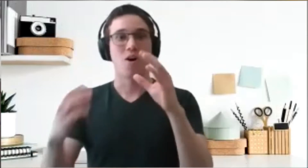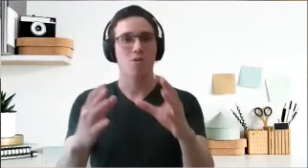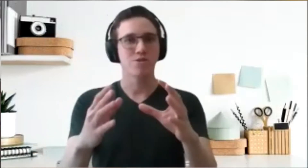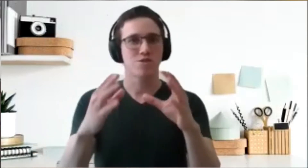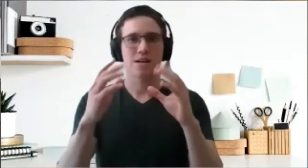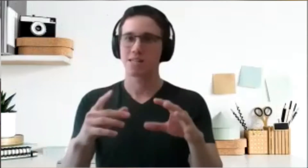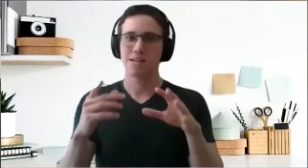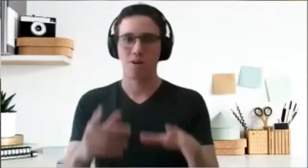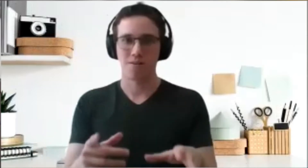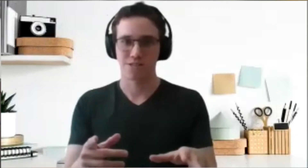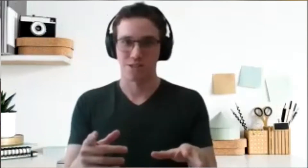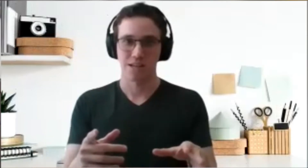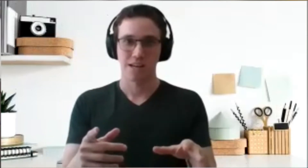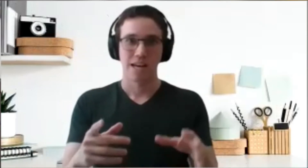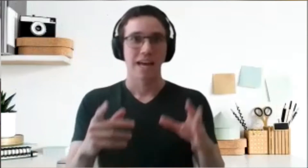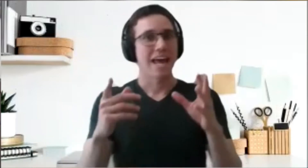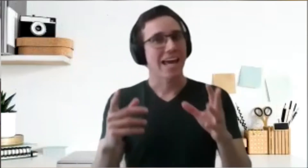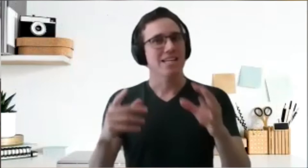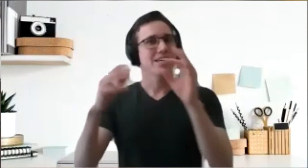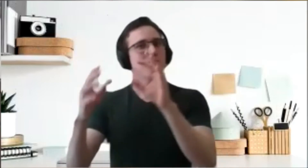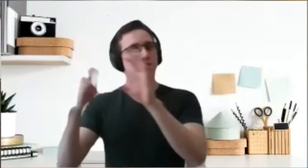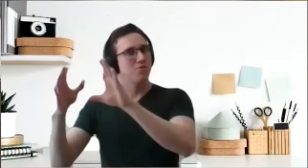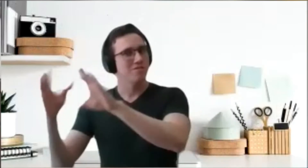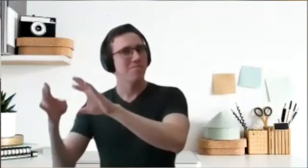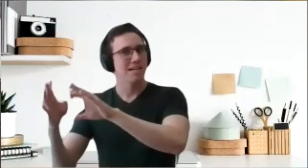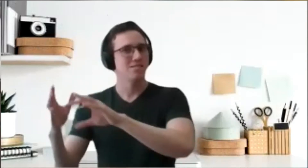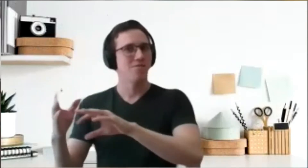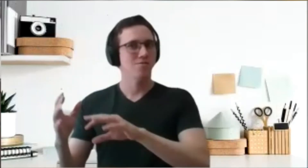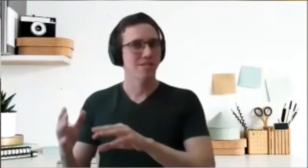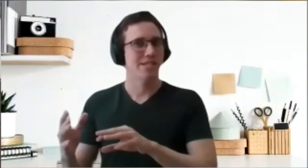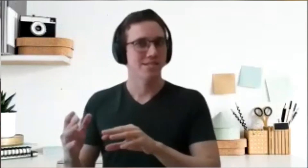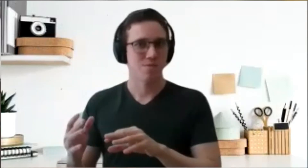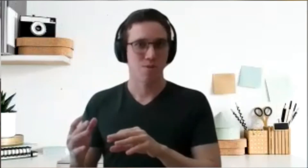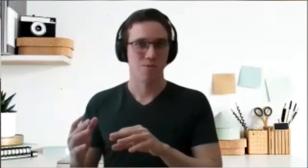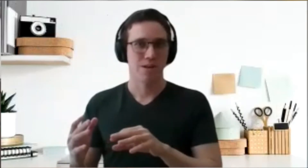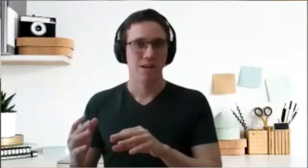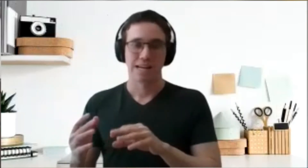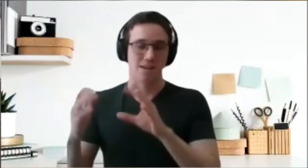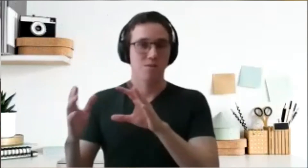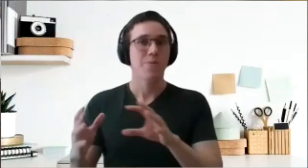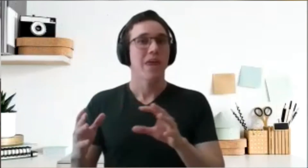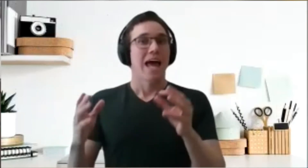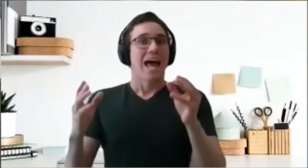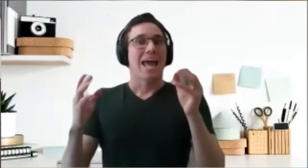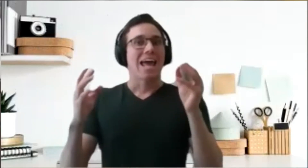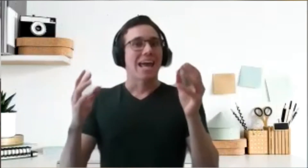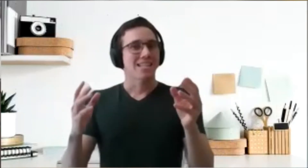also a club officer and you are a Tulsa master volunteer as a role as a whole and